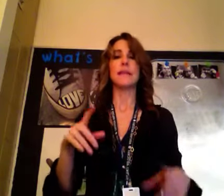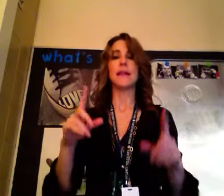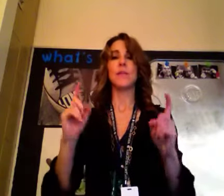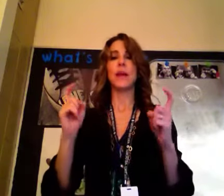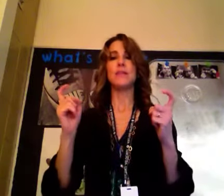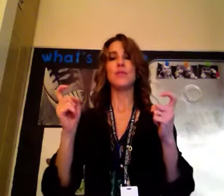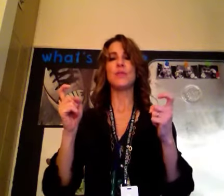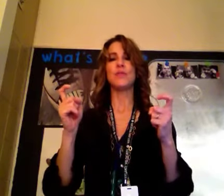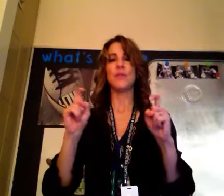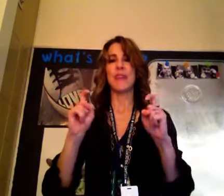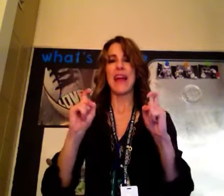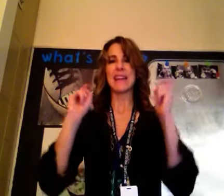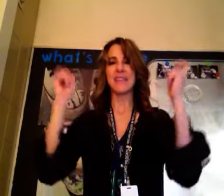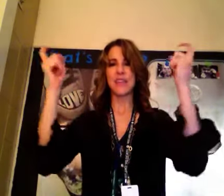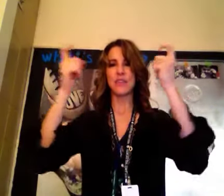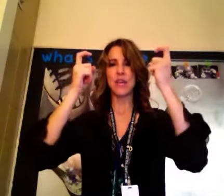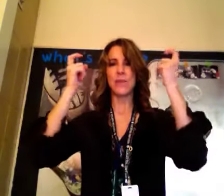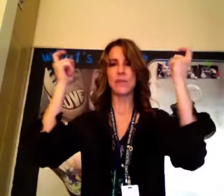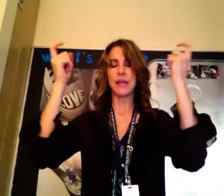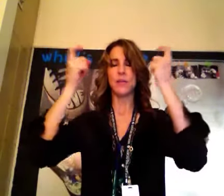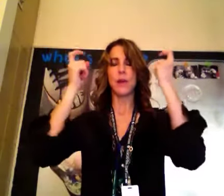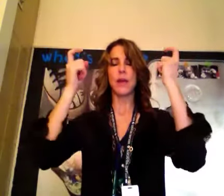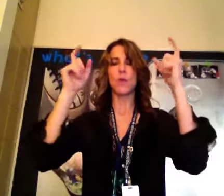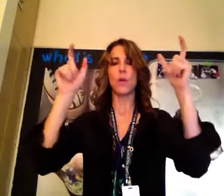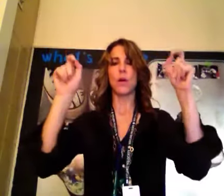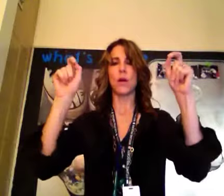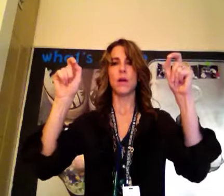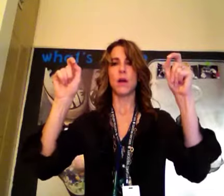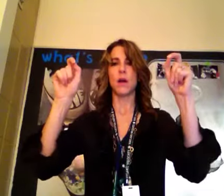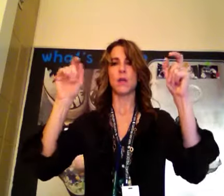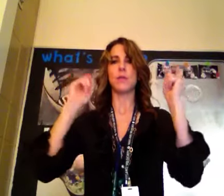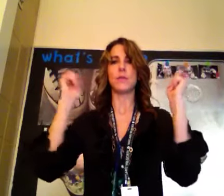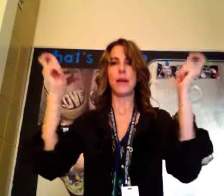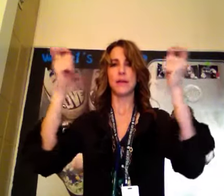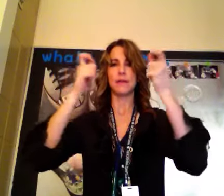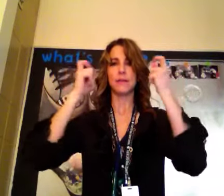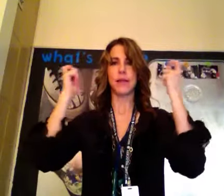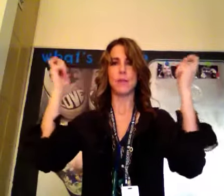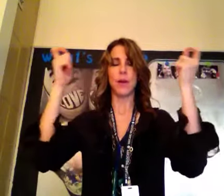Celebrate, you can do with an X-hand shape, celebrate, or a closed X, celebrate.